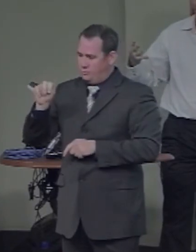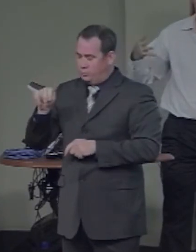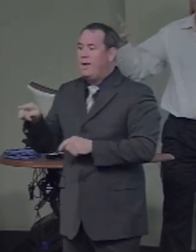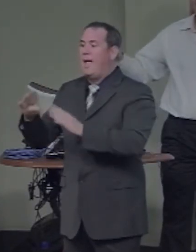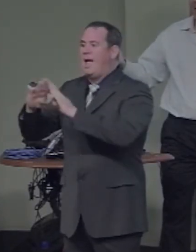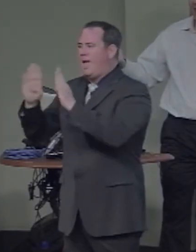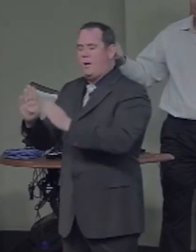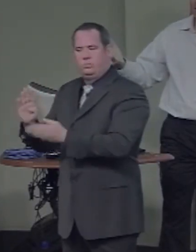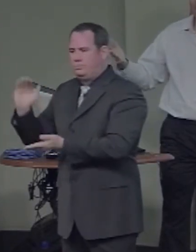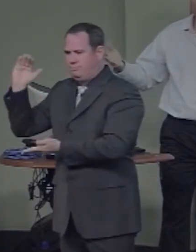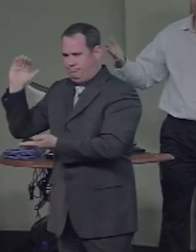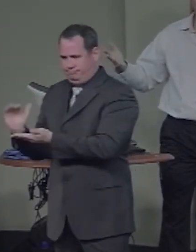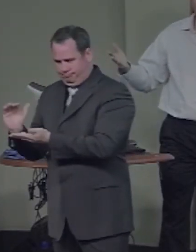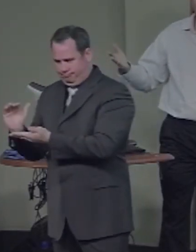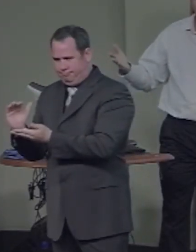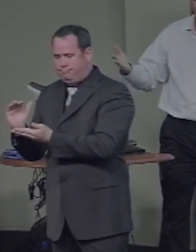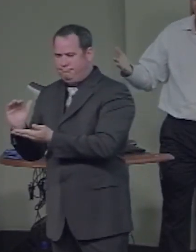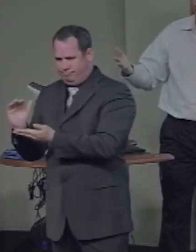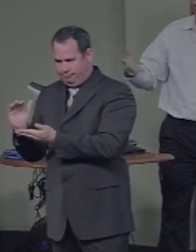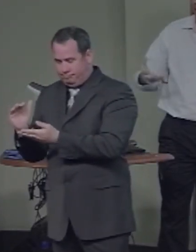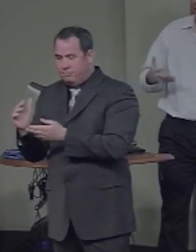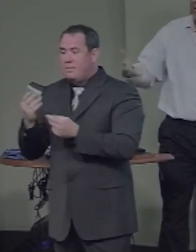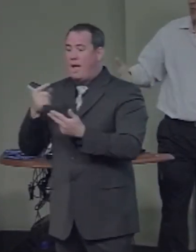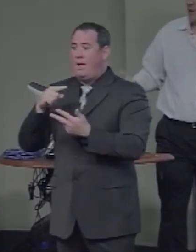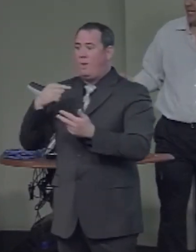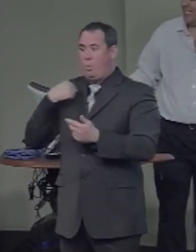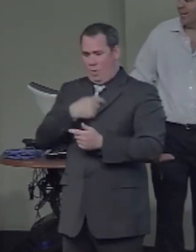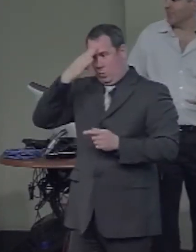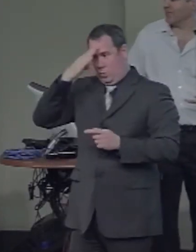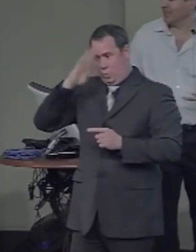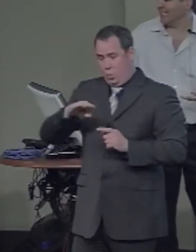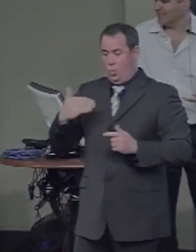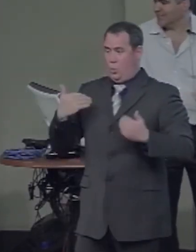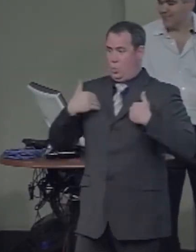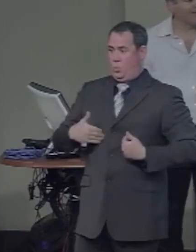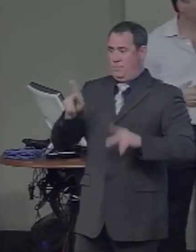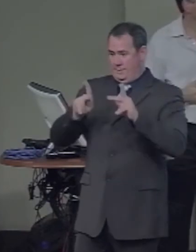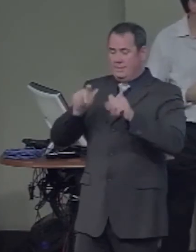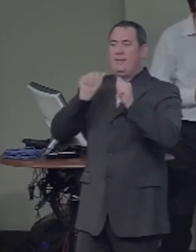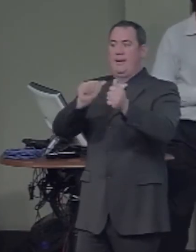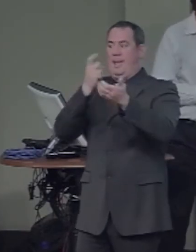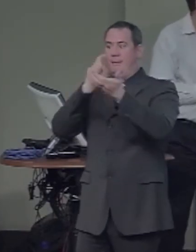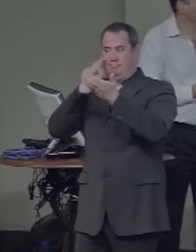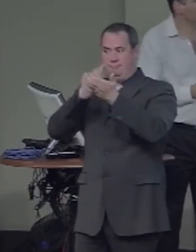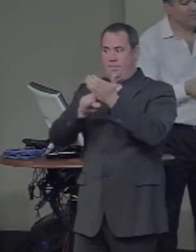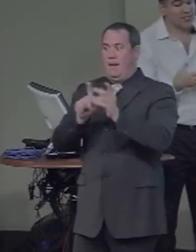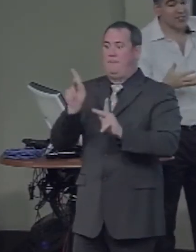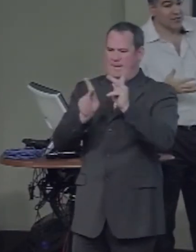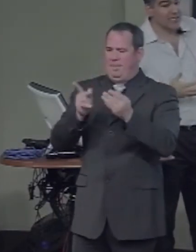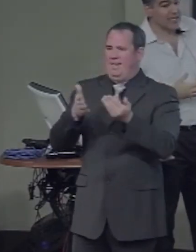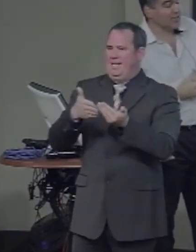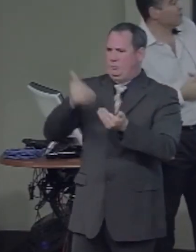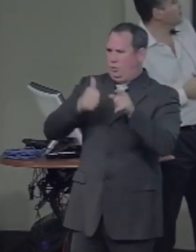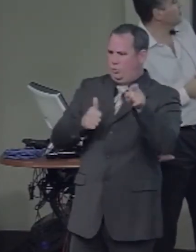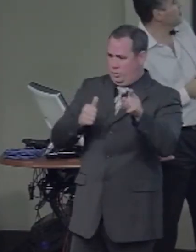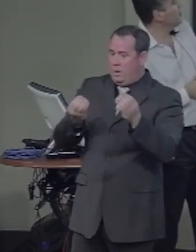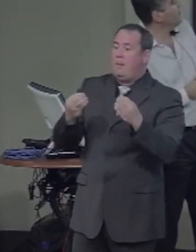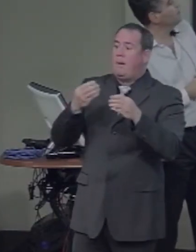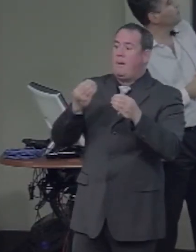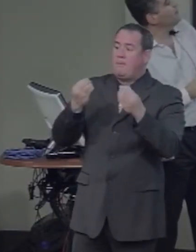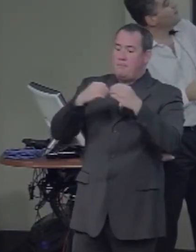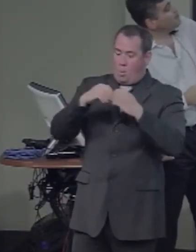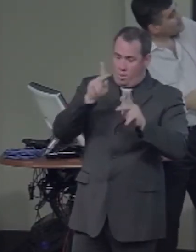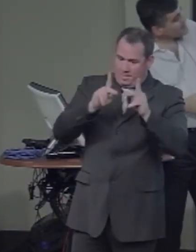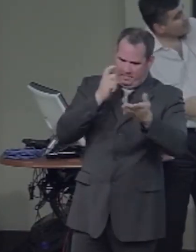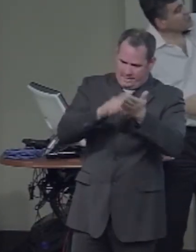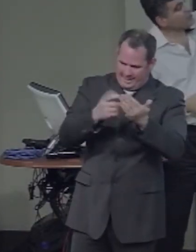we can recognize many more people than we can recognize buildings. And so, it's just not as rich of a domain.